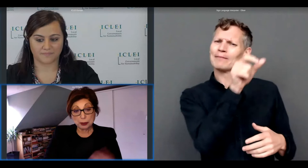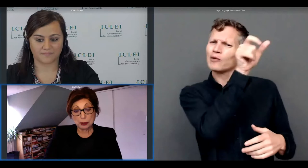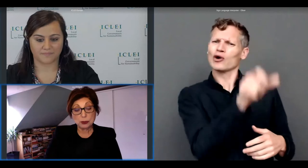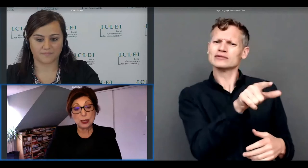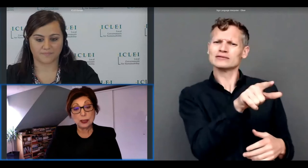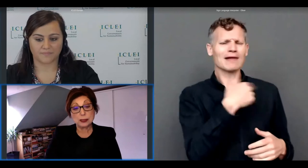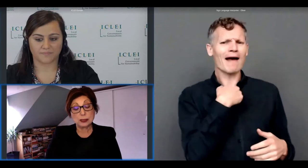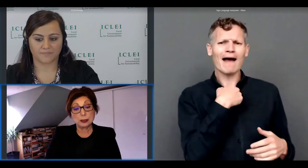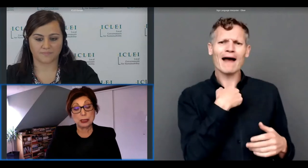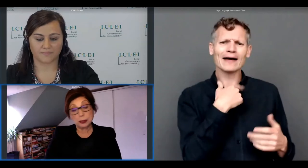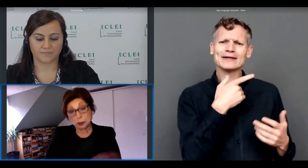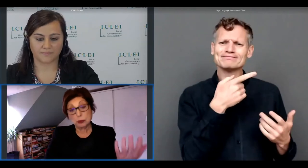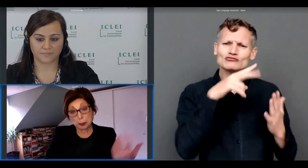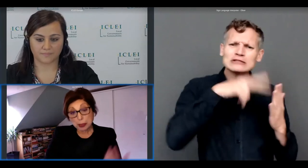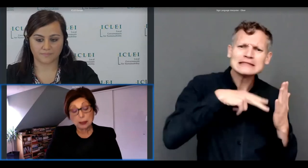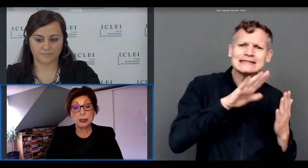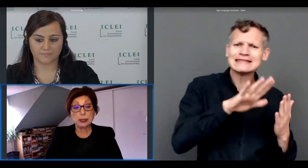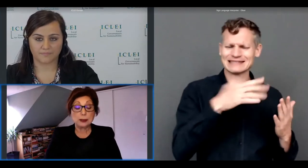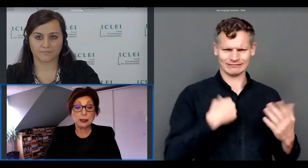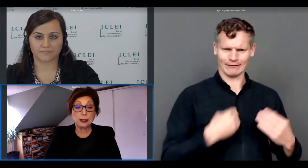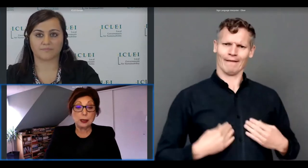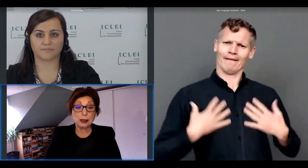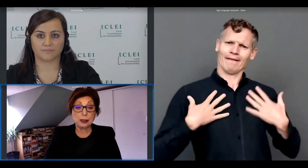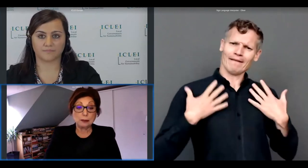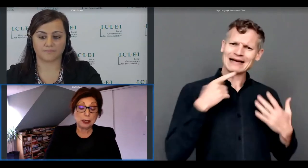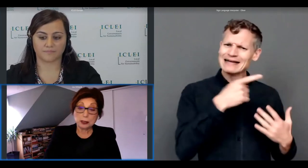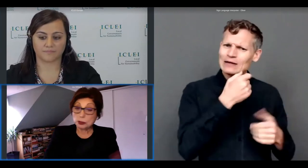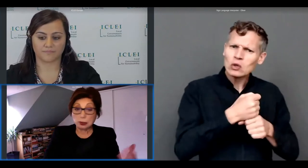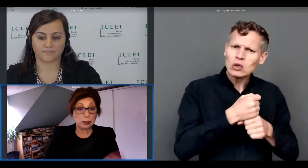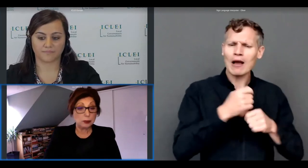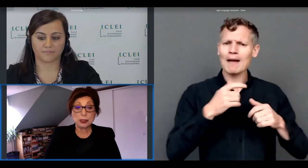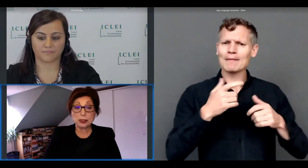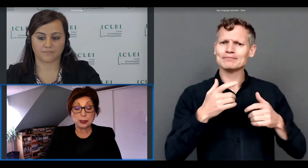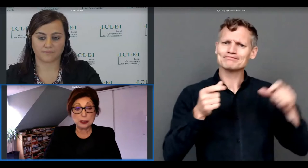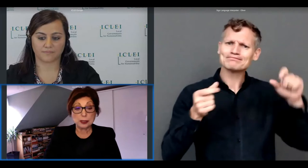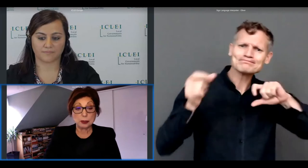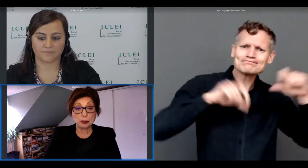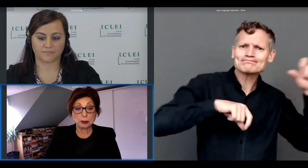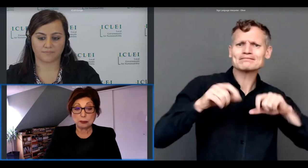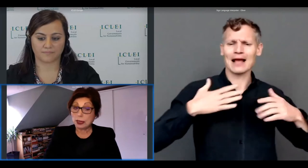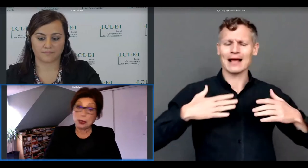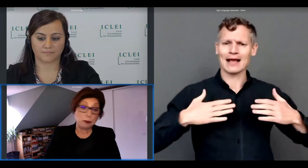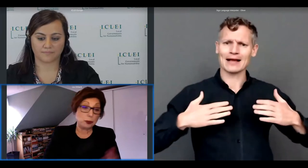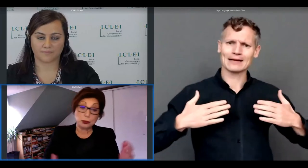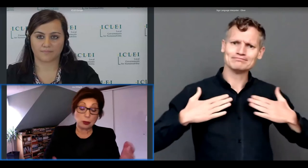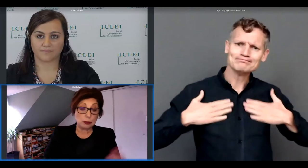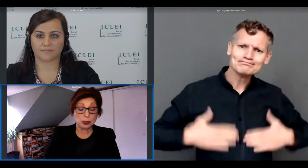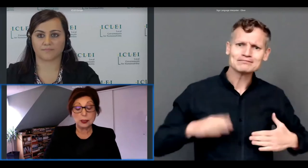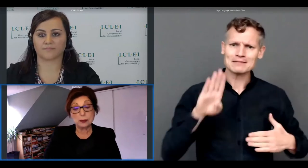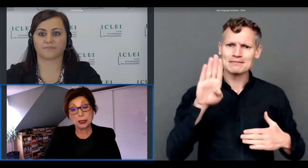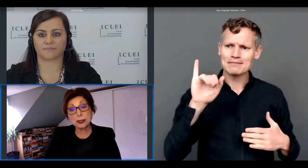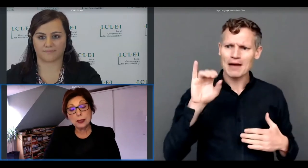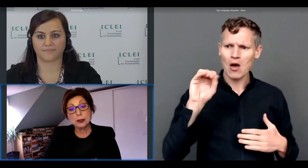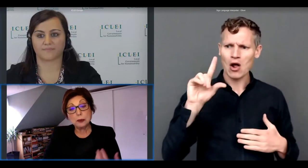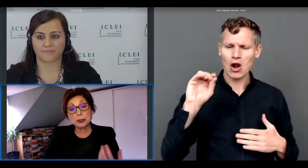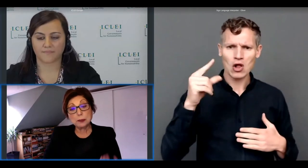a biologist but he was also a planner a historian of cities so and a futurologist